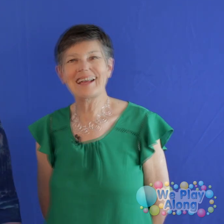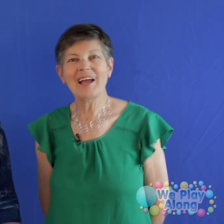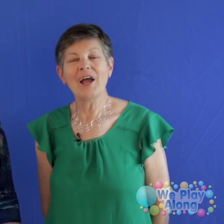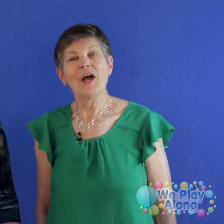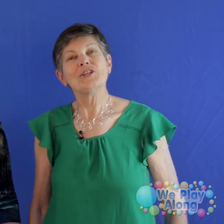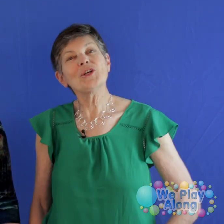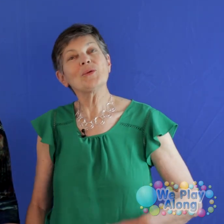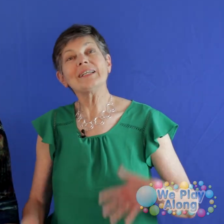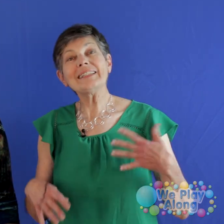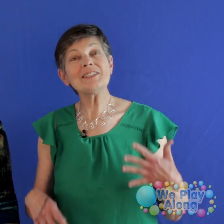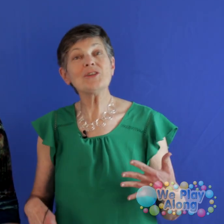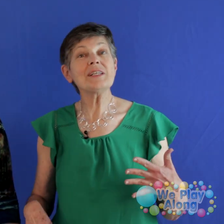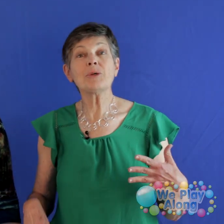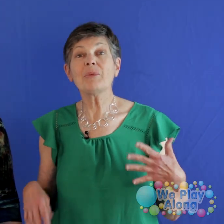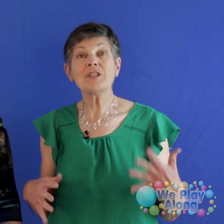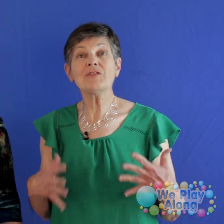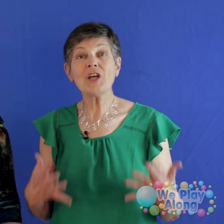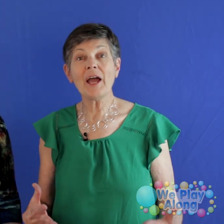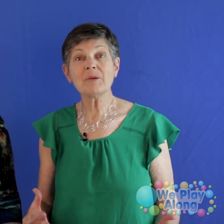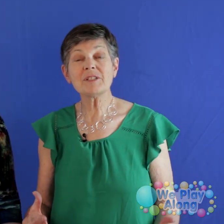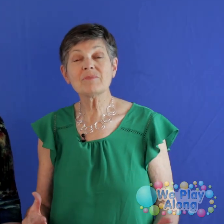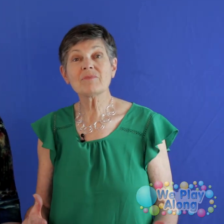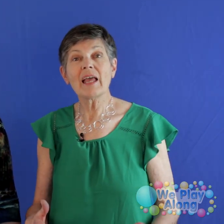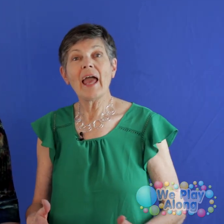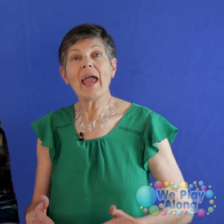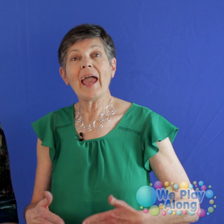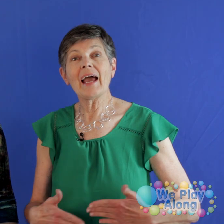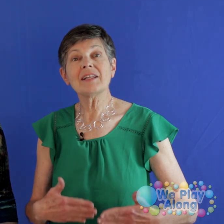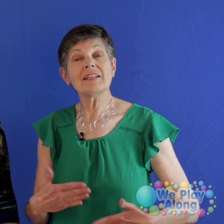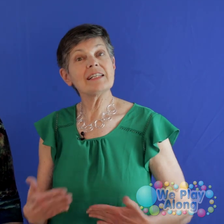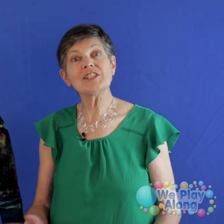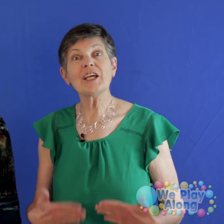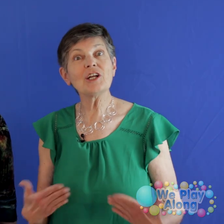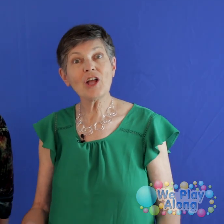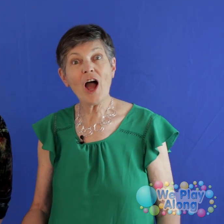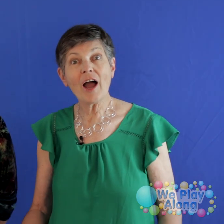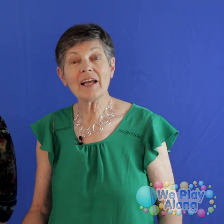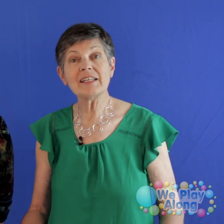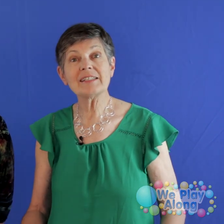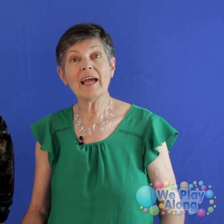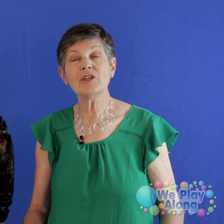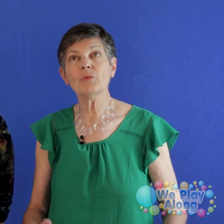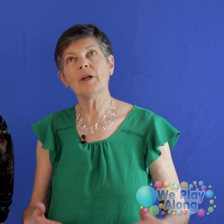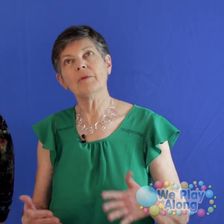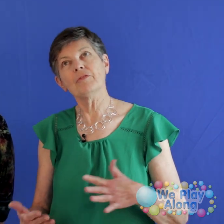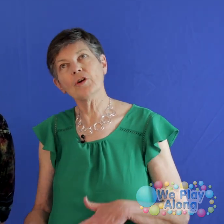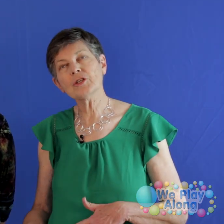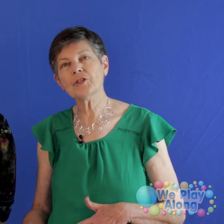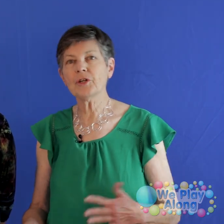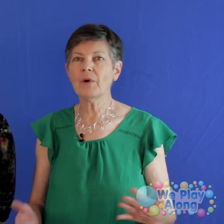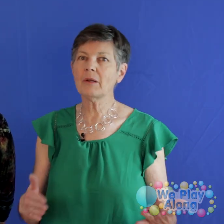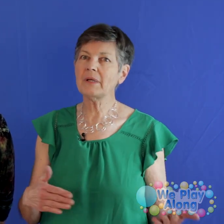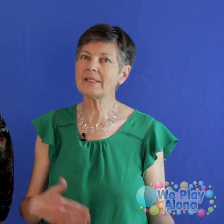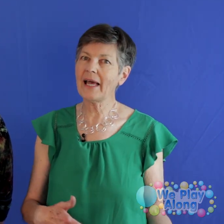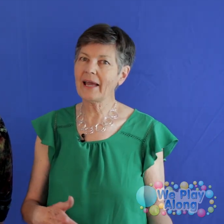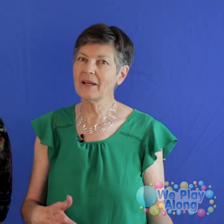So listen to this a bunch of times and then sing along and decide do you want to be first or you want to be second.